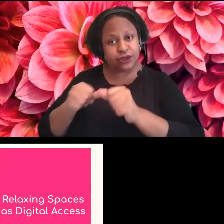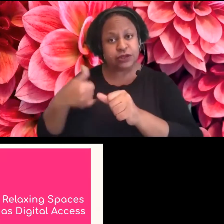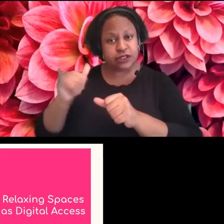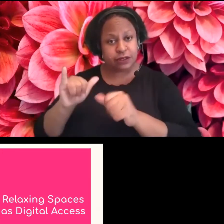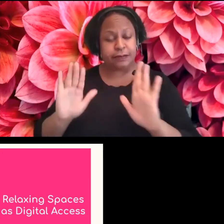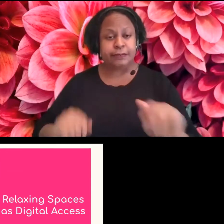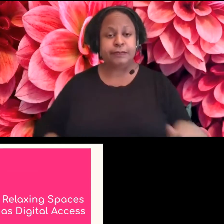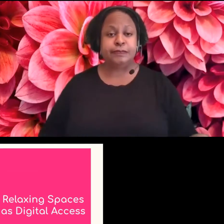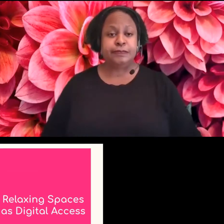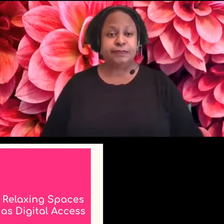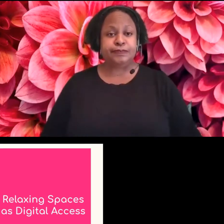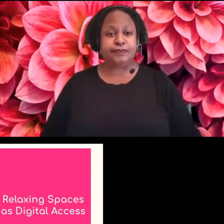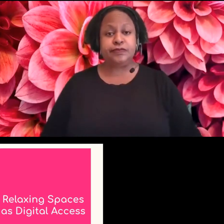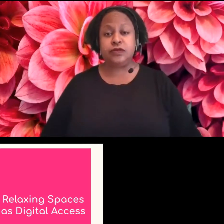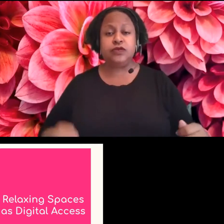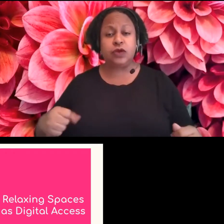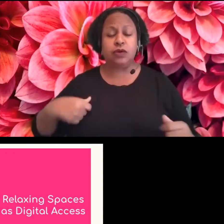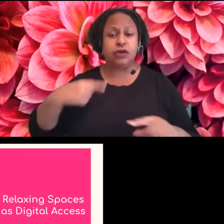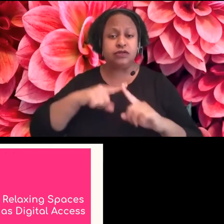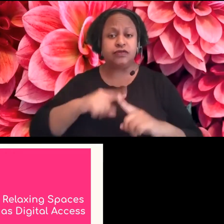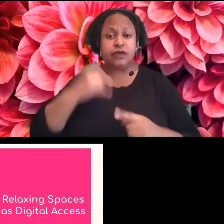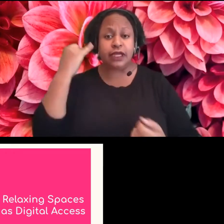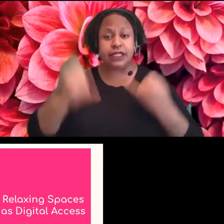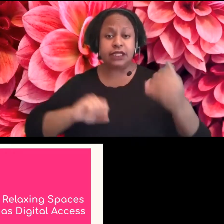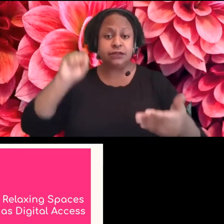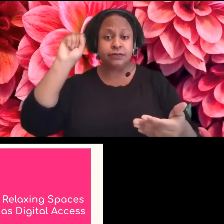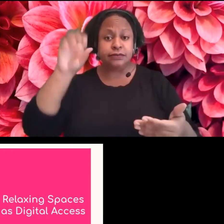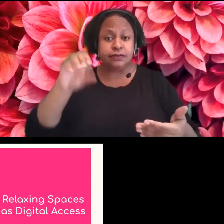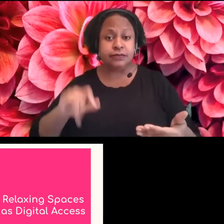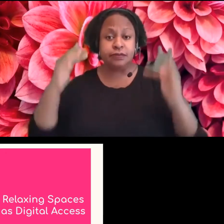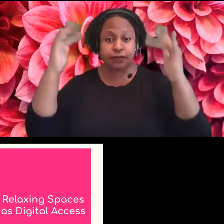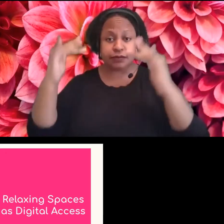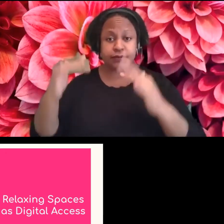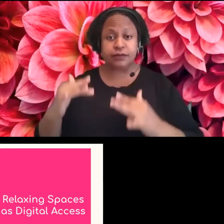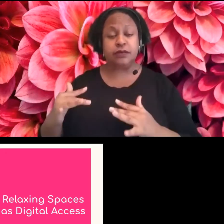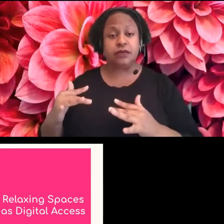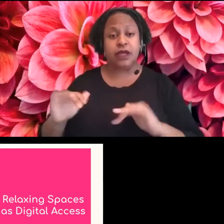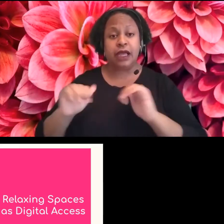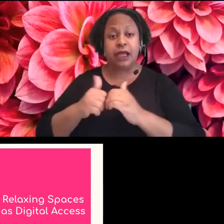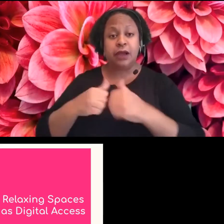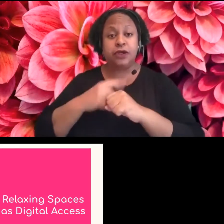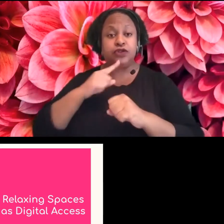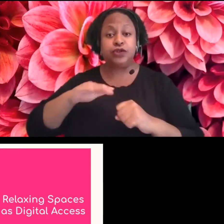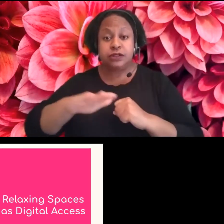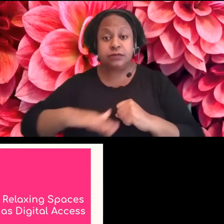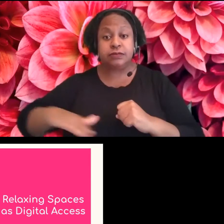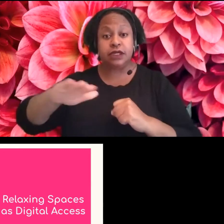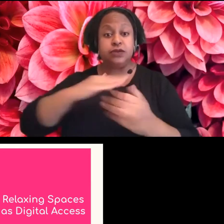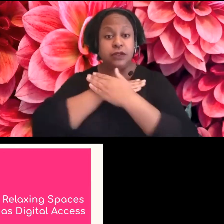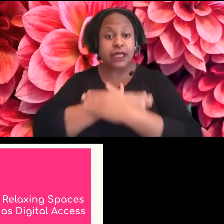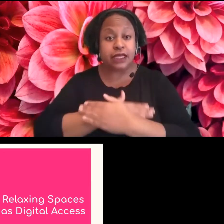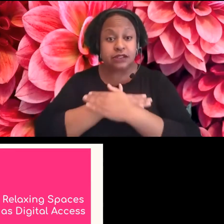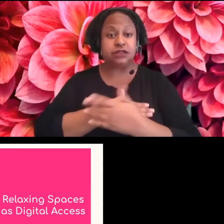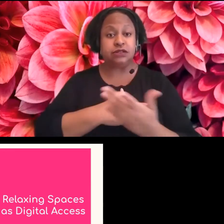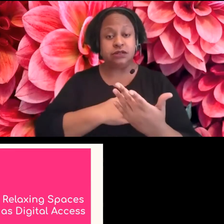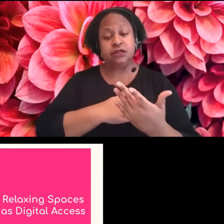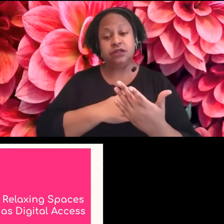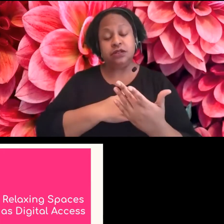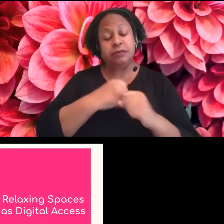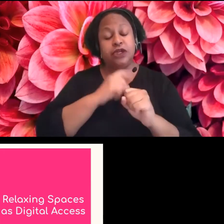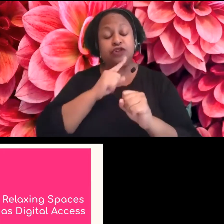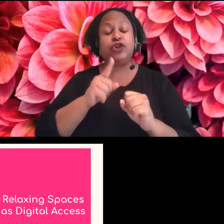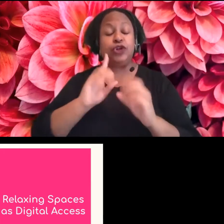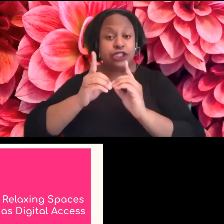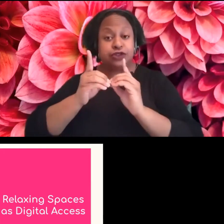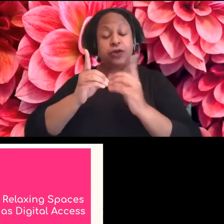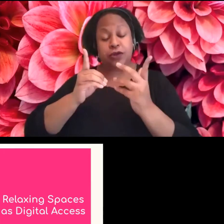relax your space and make it more accessible virtually. Not all of these are necessarily, uh, restricted to the concept